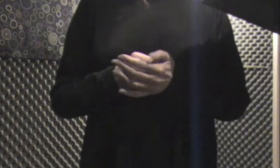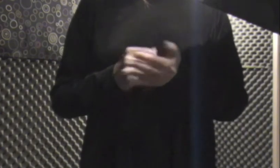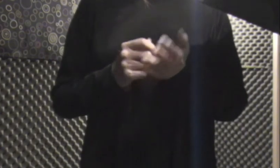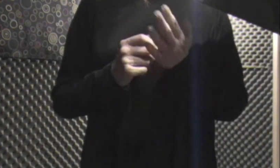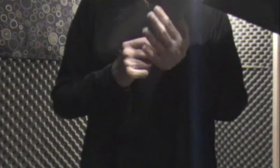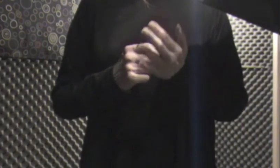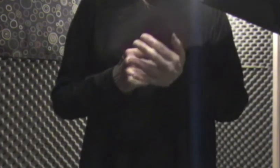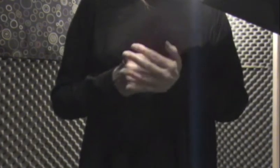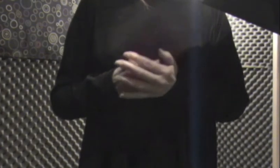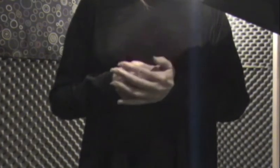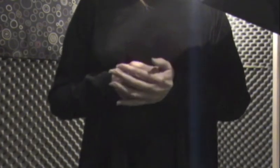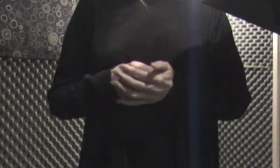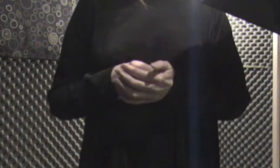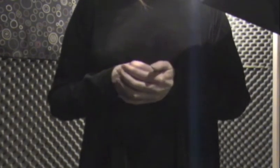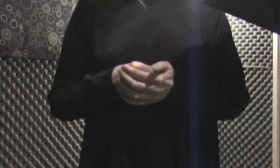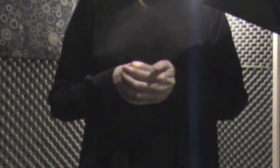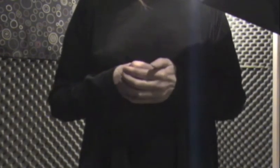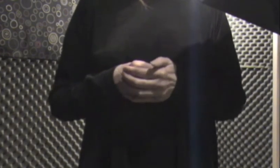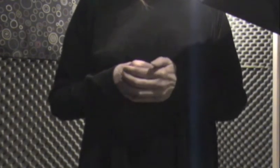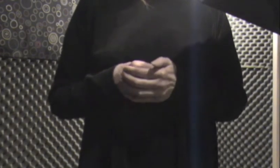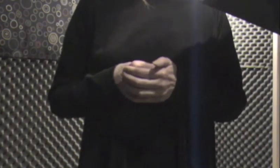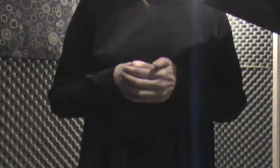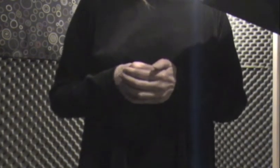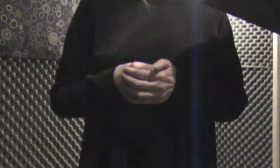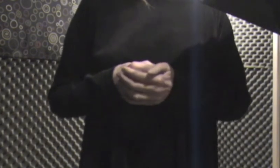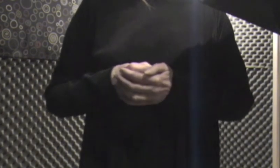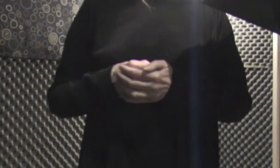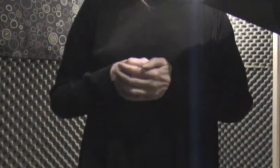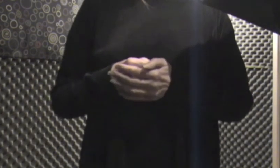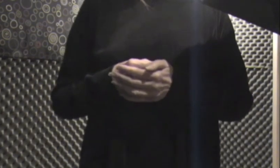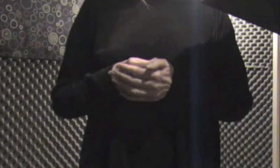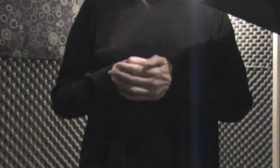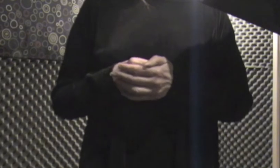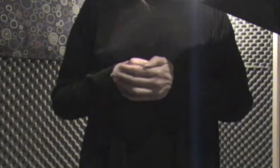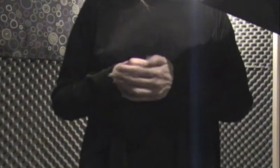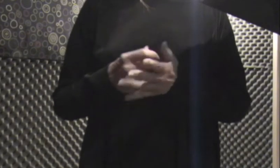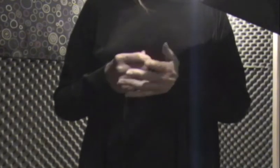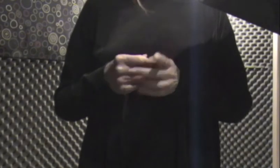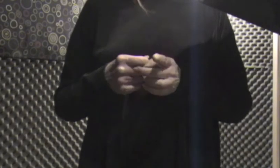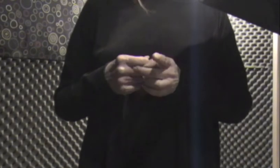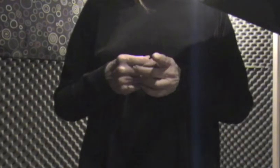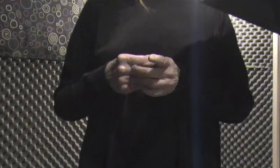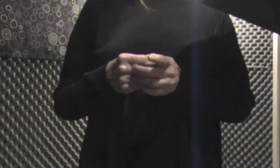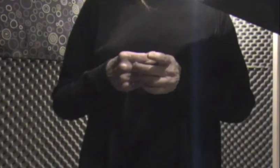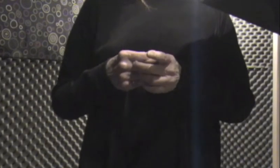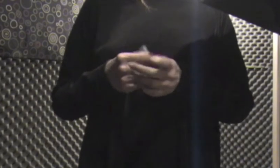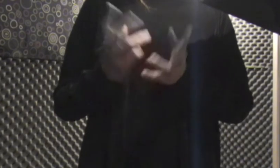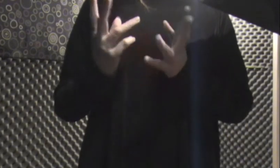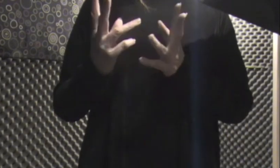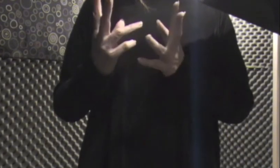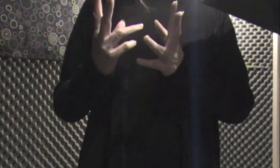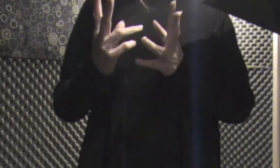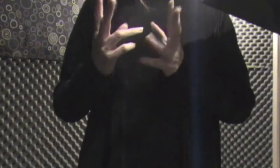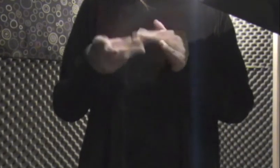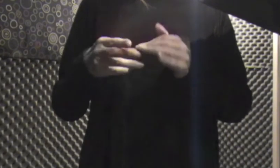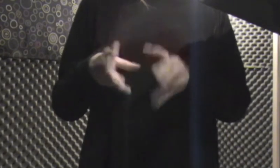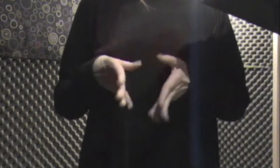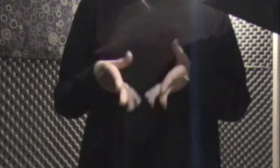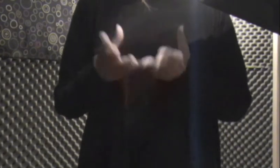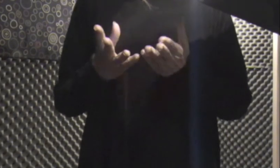So ask him for a nice house I say He goes out Talks to the water And guess what? Tenement gone We're in